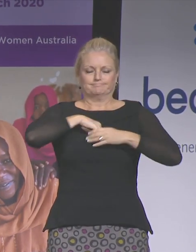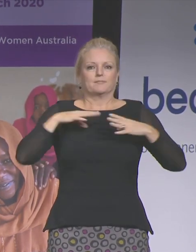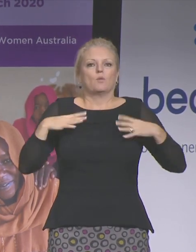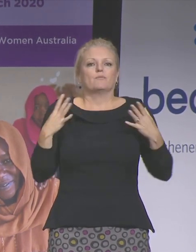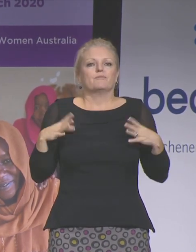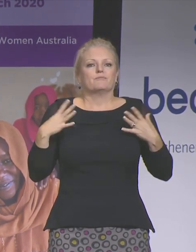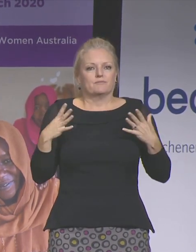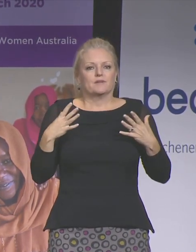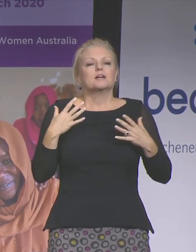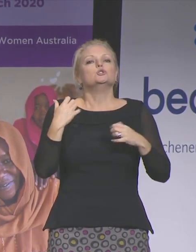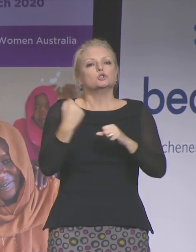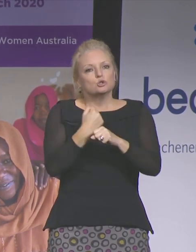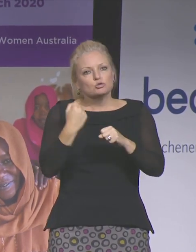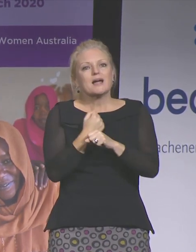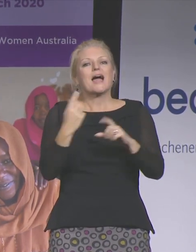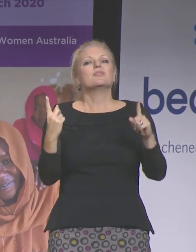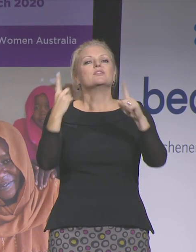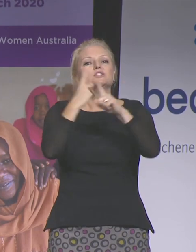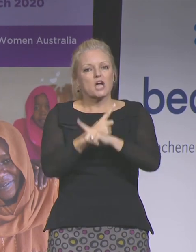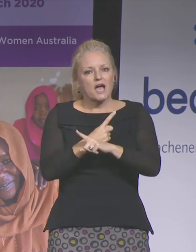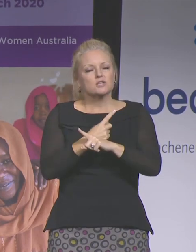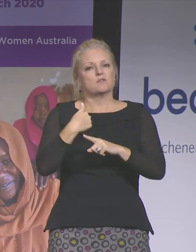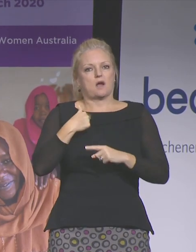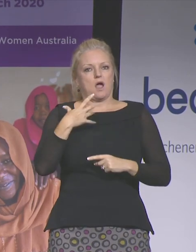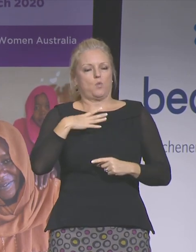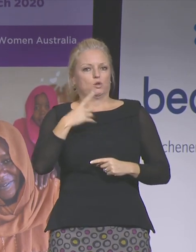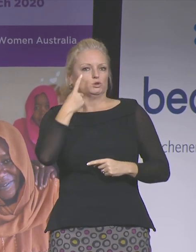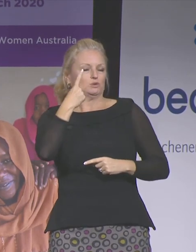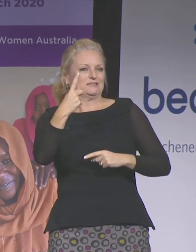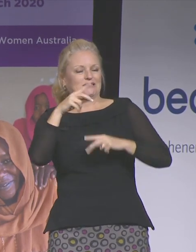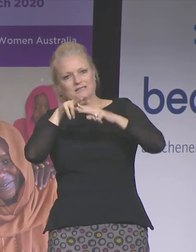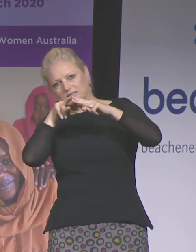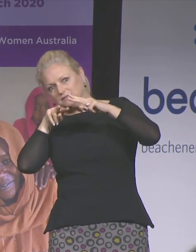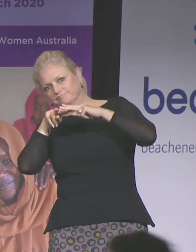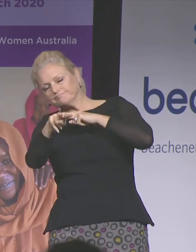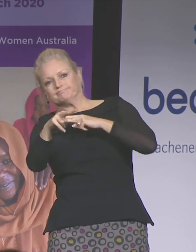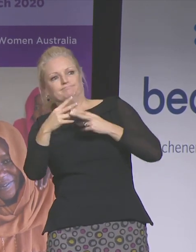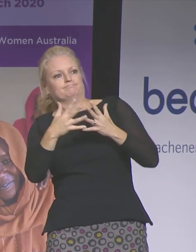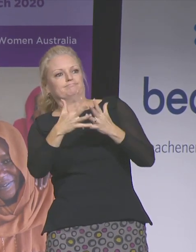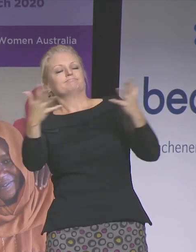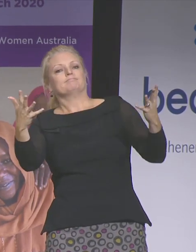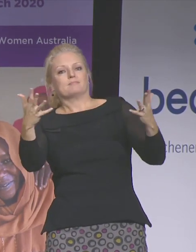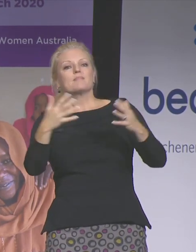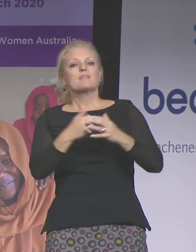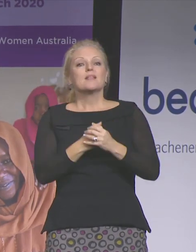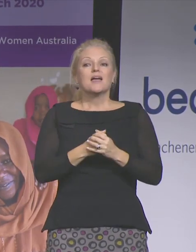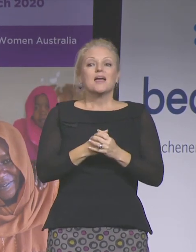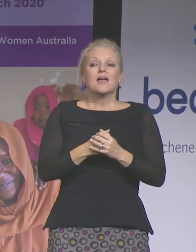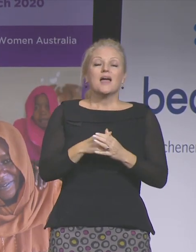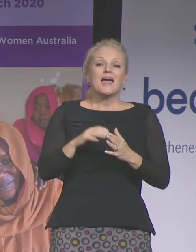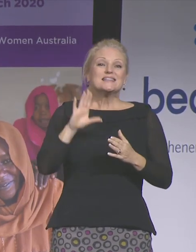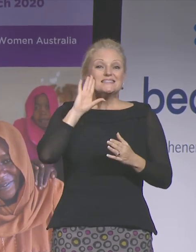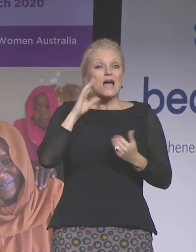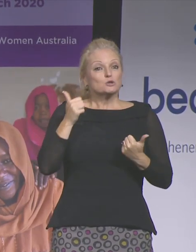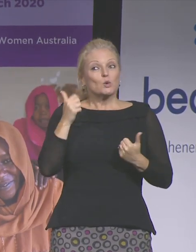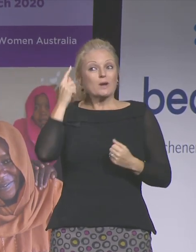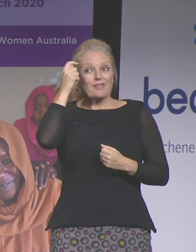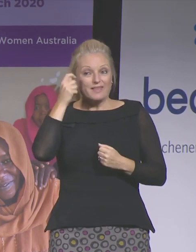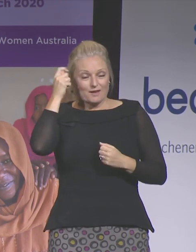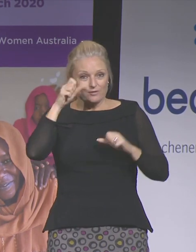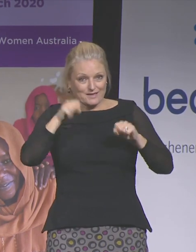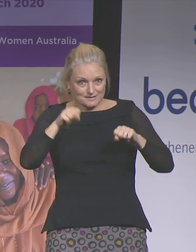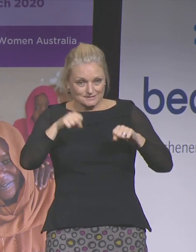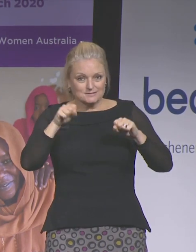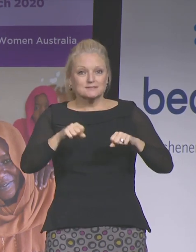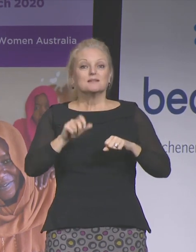to create the change I want to see in the world. And of course, that sounds fine in theory, but I can assure you, it's very